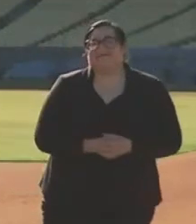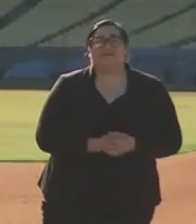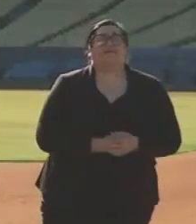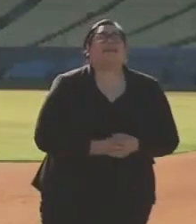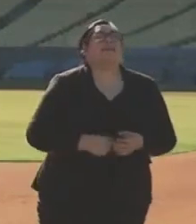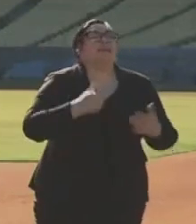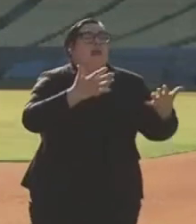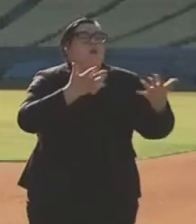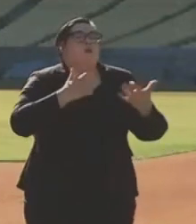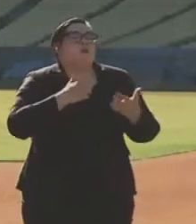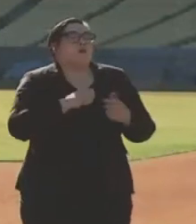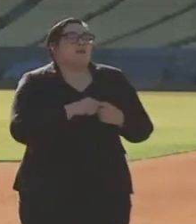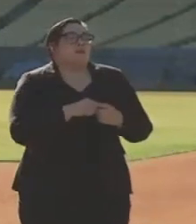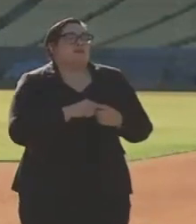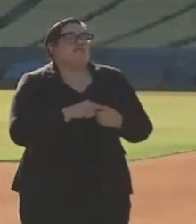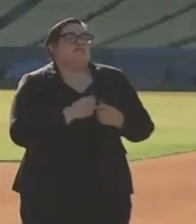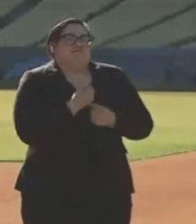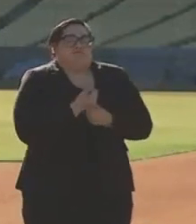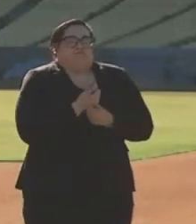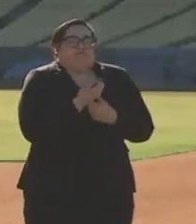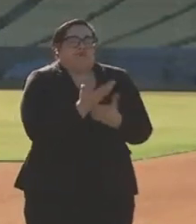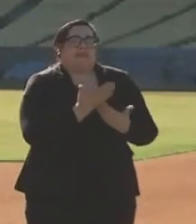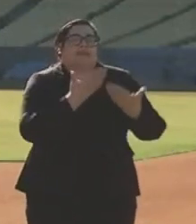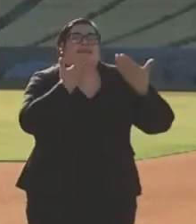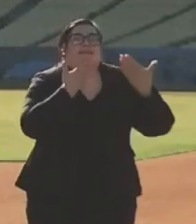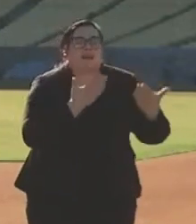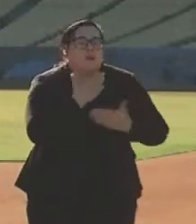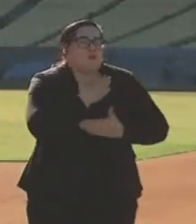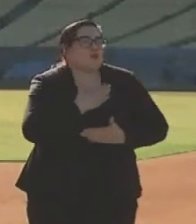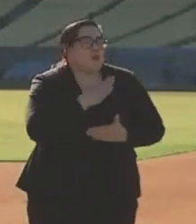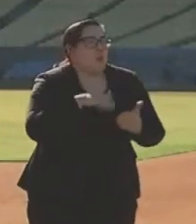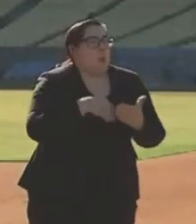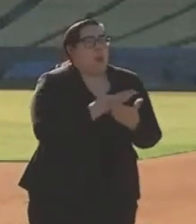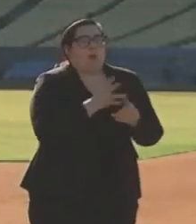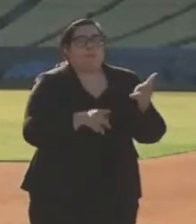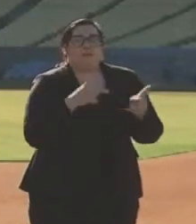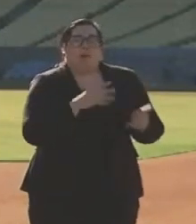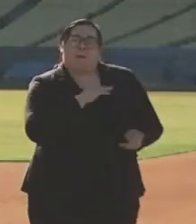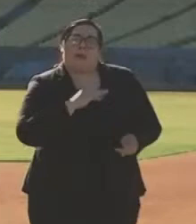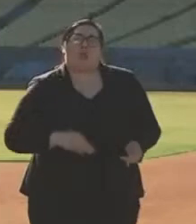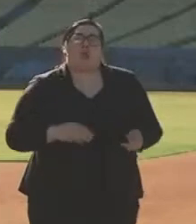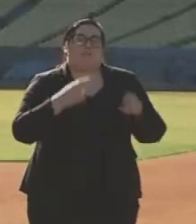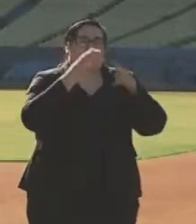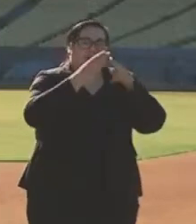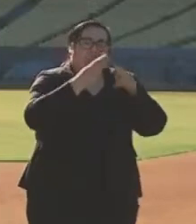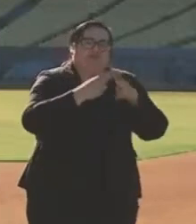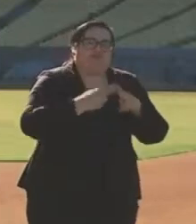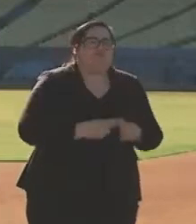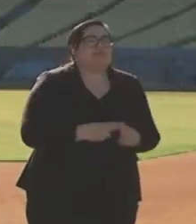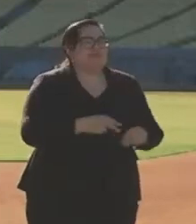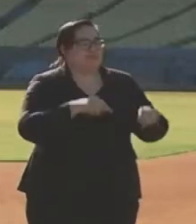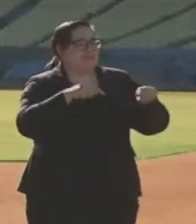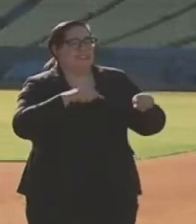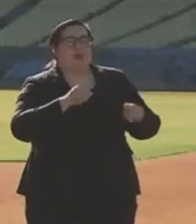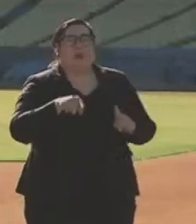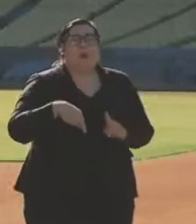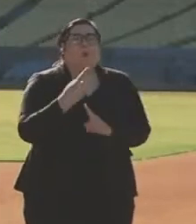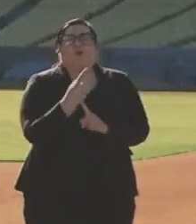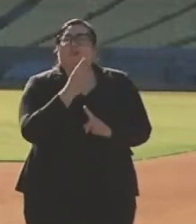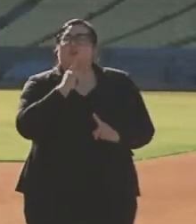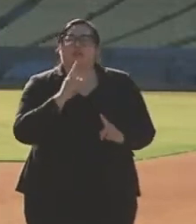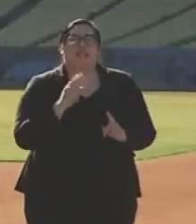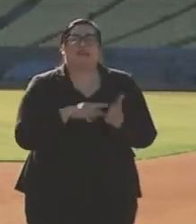I want to express my thanks and appreciation to all the people that the mayor mentioned. And this is only the